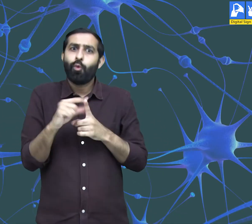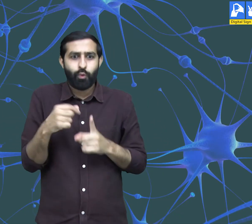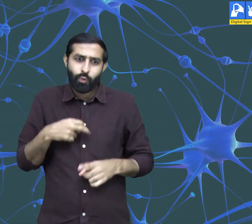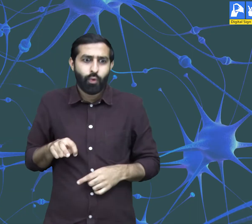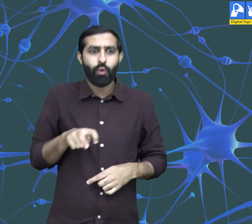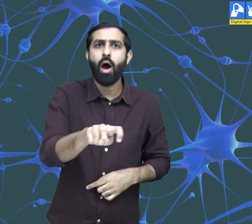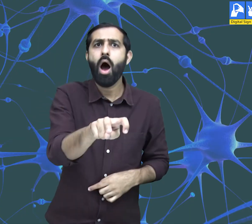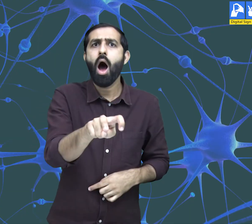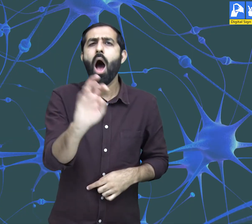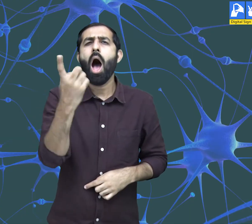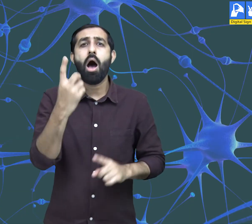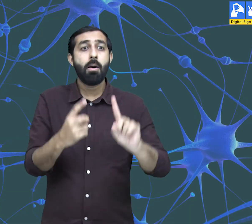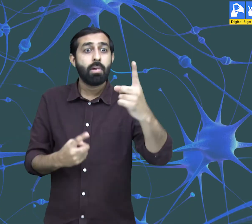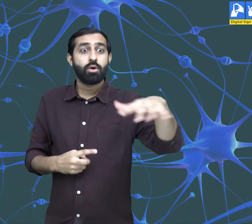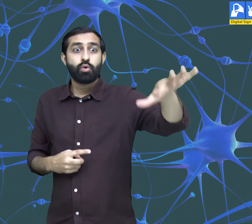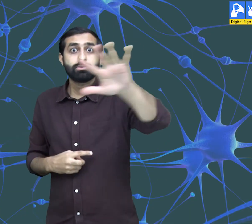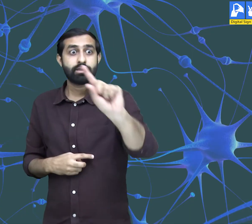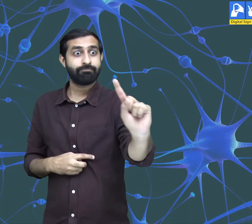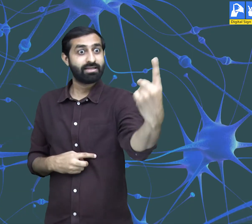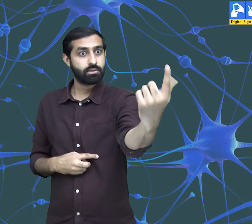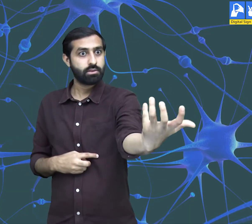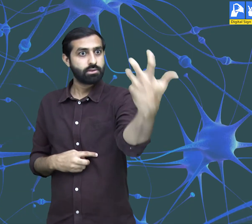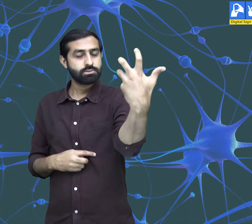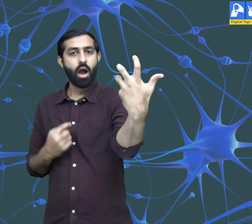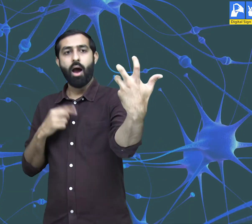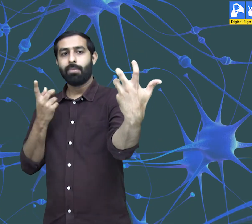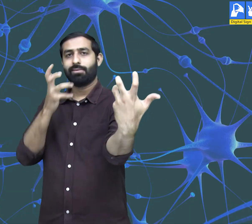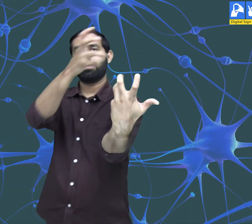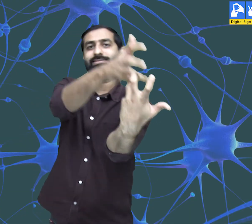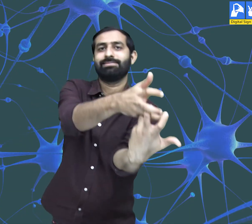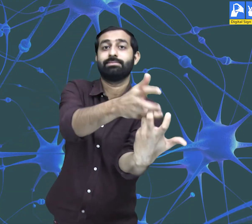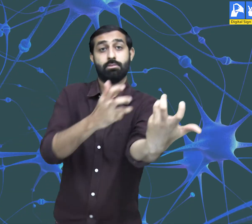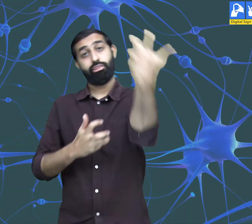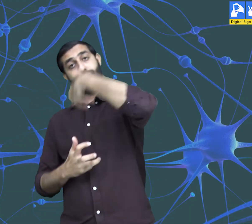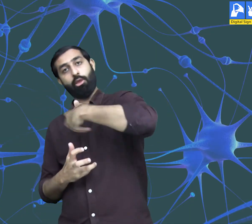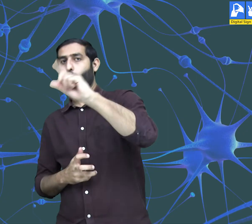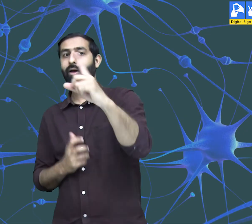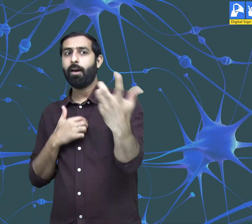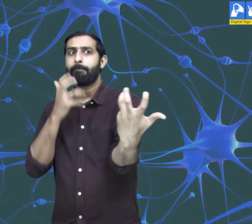So our mind responds by a movement to the changes in the environment.